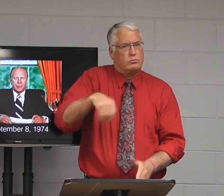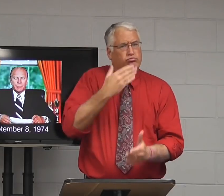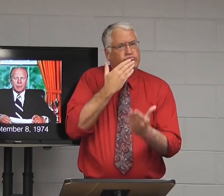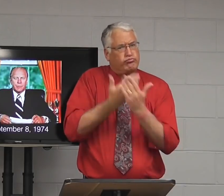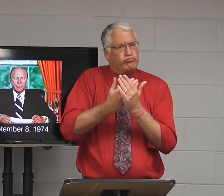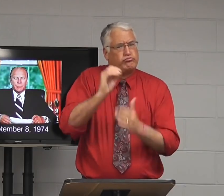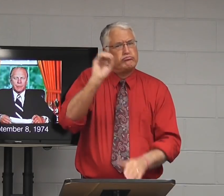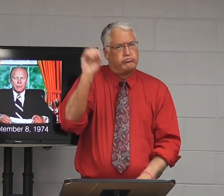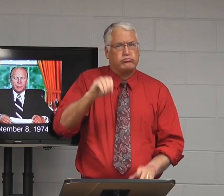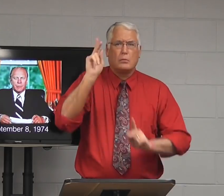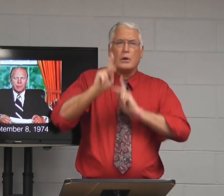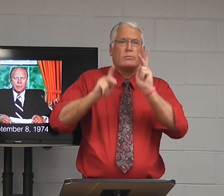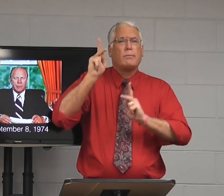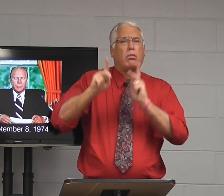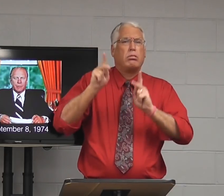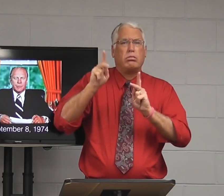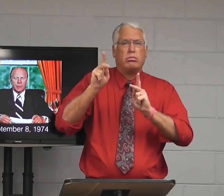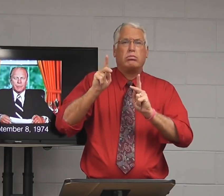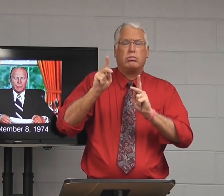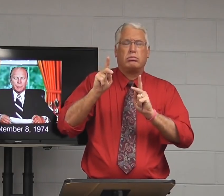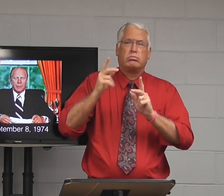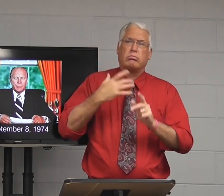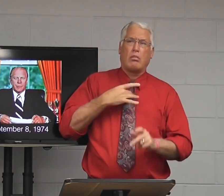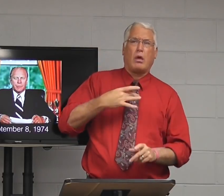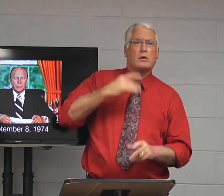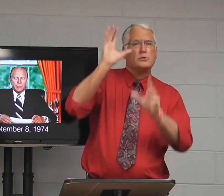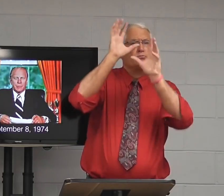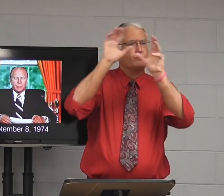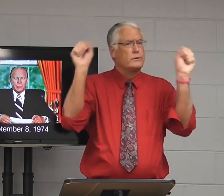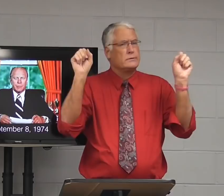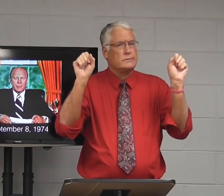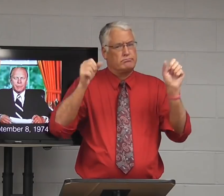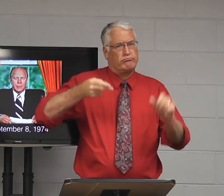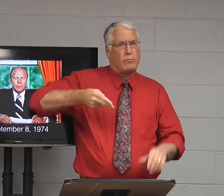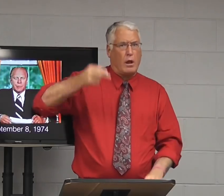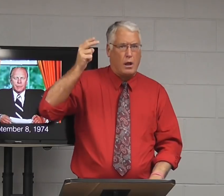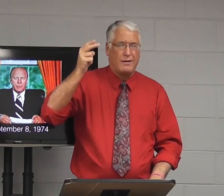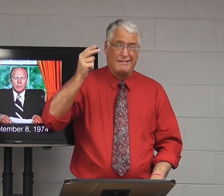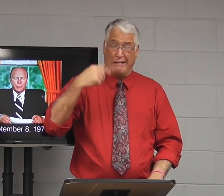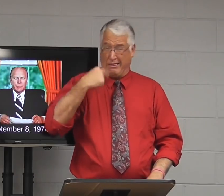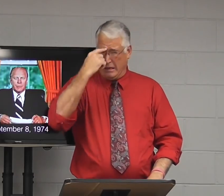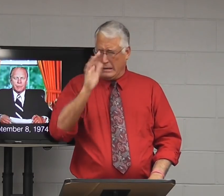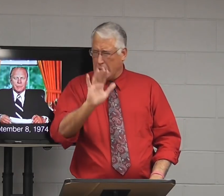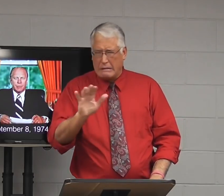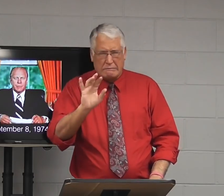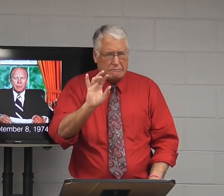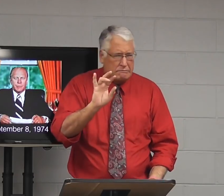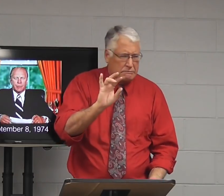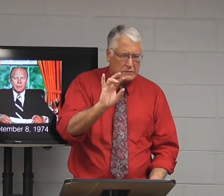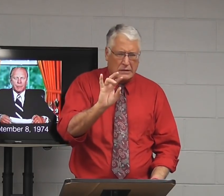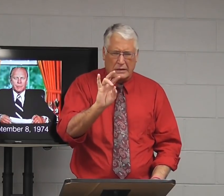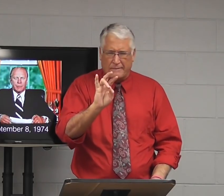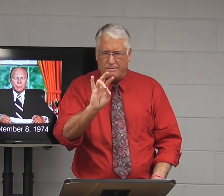Before, he had a huge approval from the people, and they liked him. They highly regarded him.